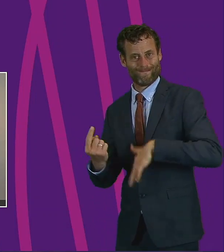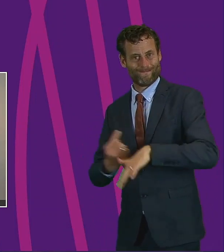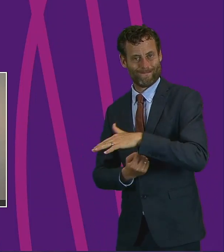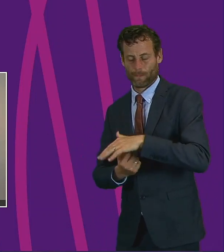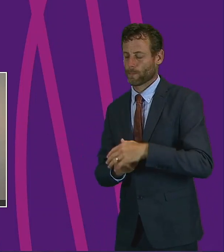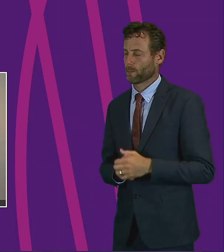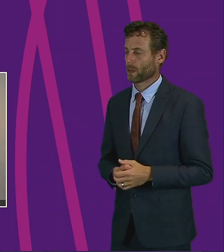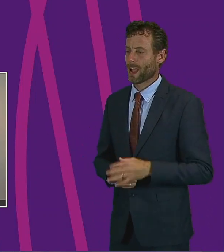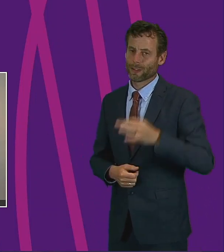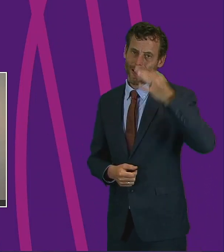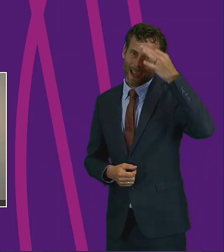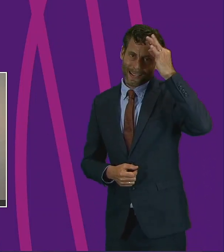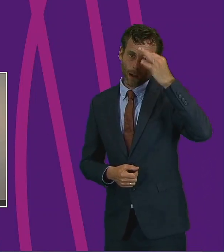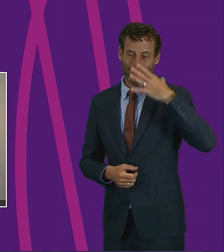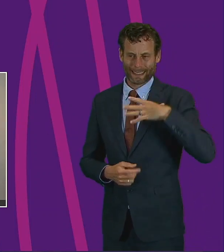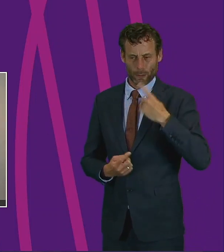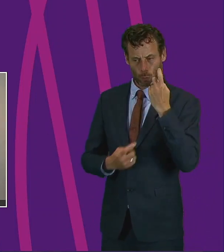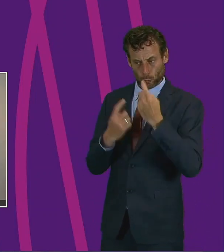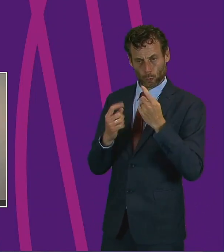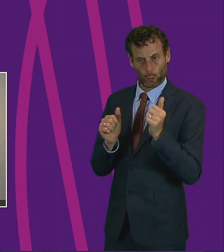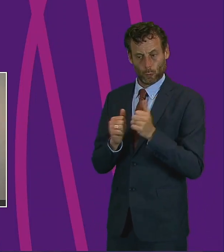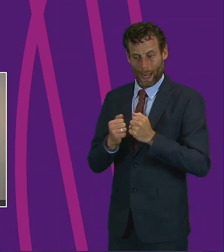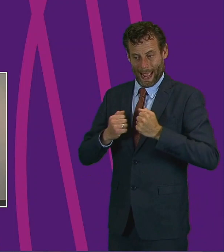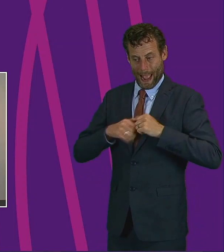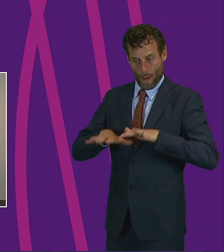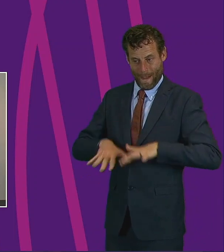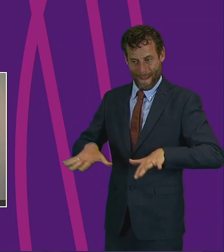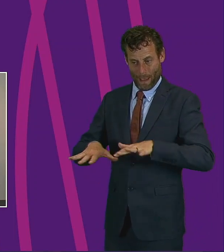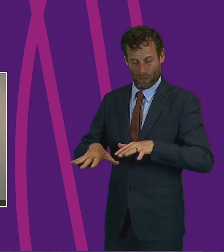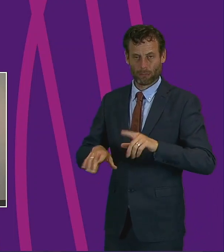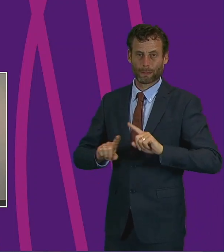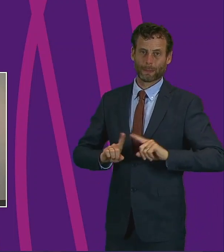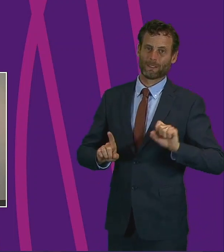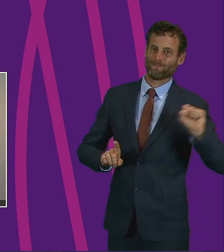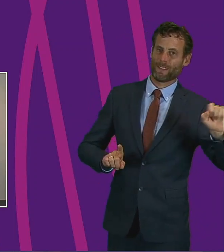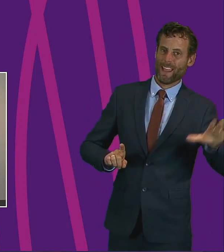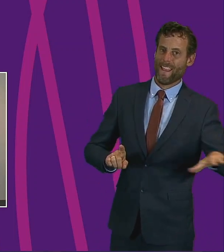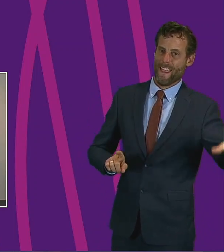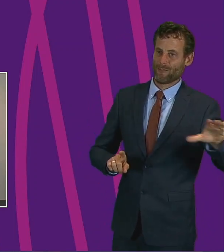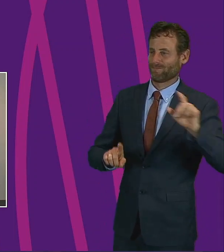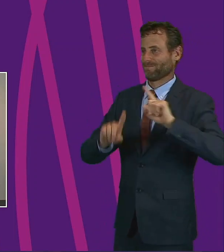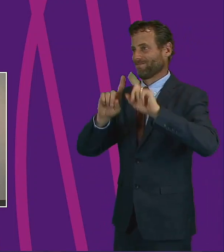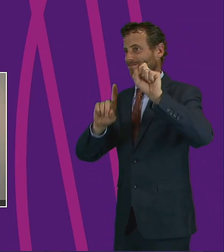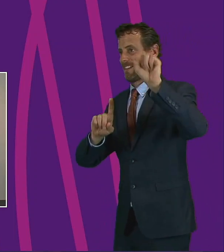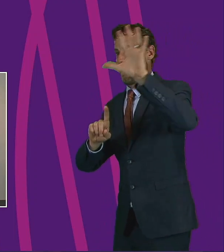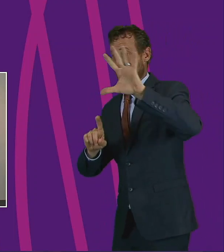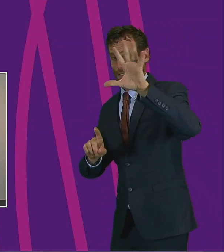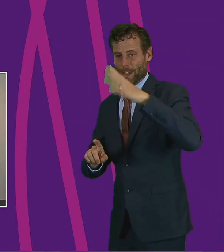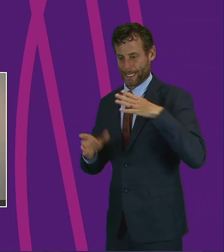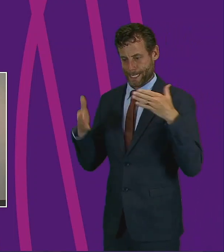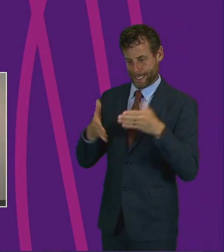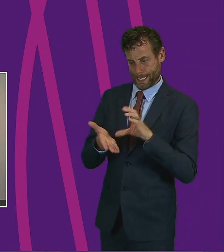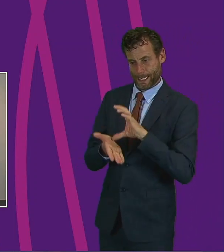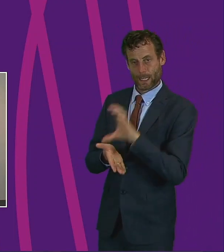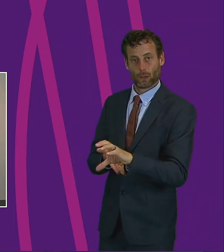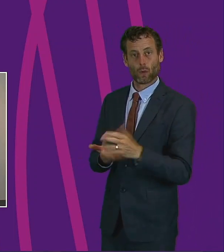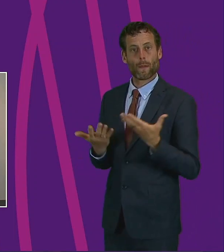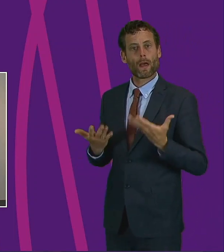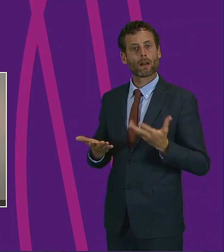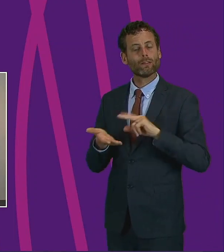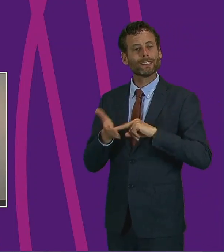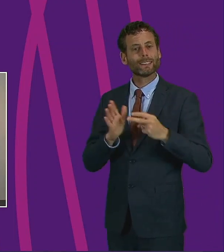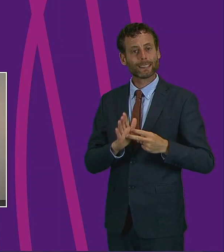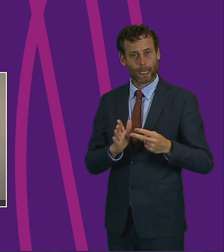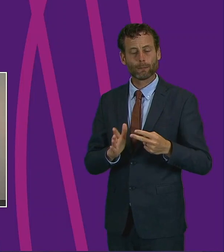Councils need to act quickly in the interests of their communities and without fear of money being recalled by government. The current schemes, even with the recent broadening of